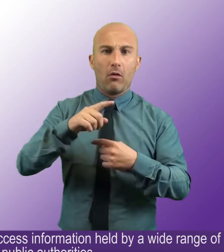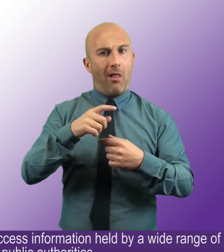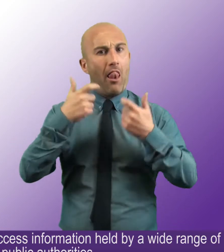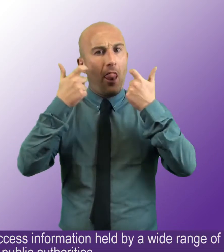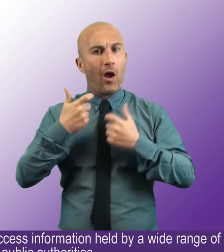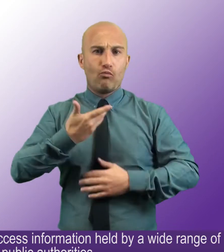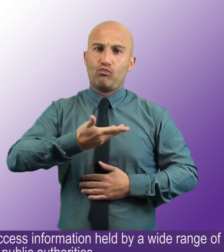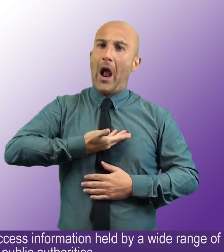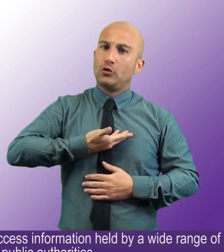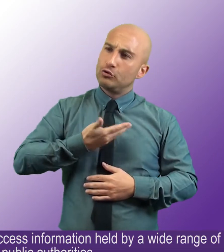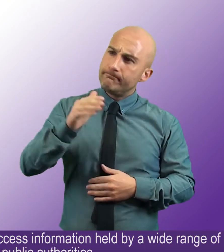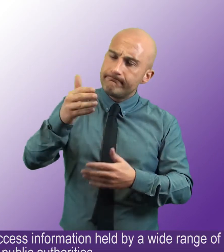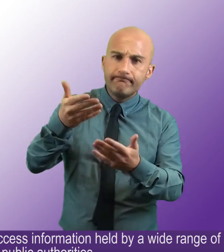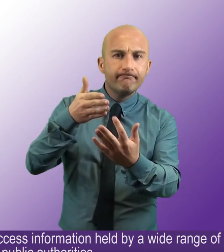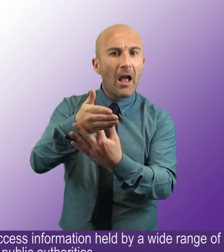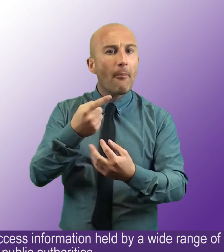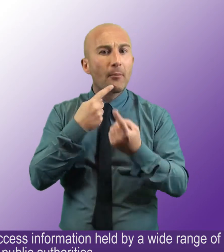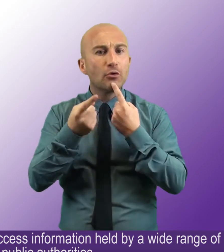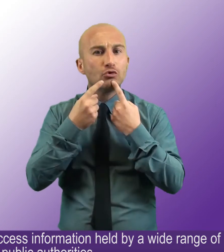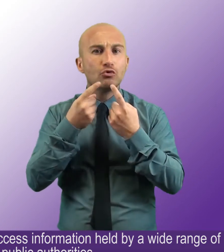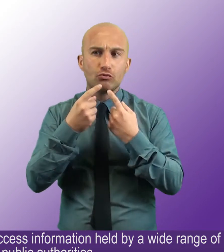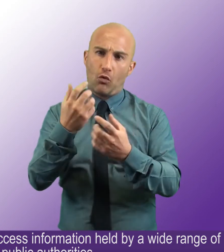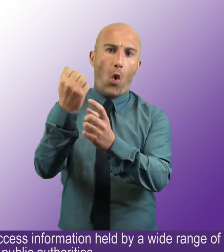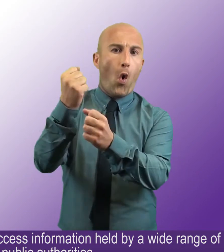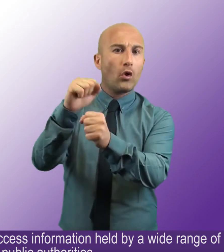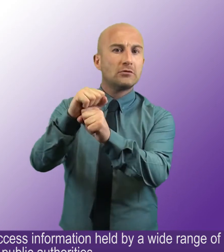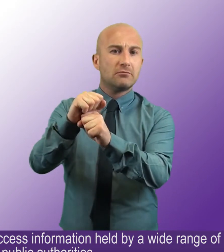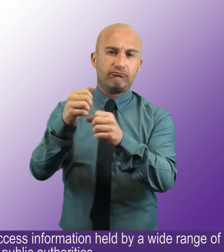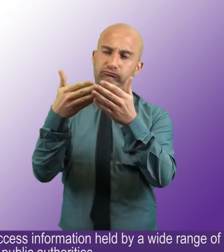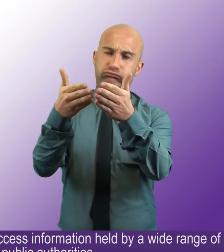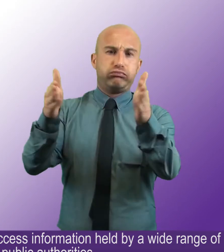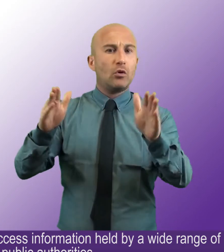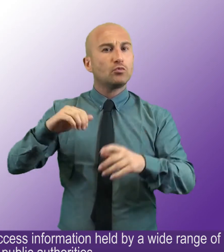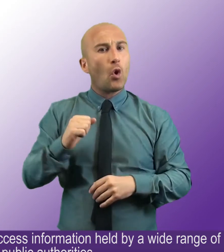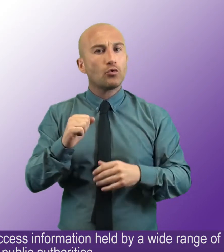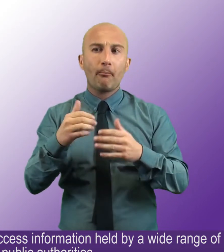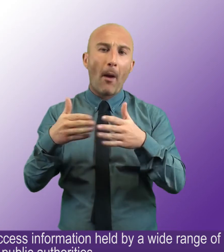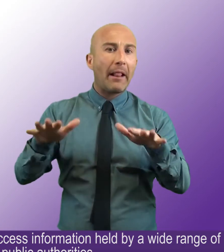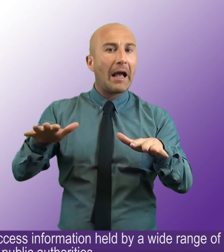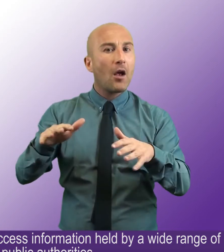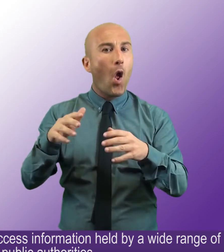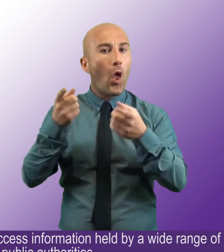Gave people the legal right to access information held by a wide range of Scottish public authorities,